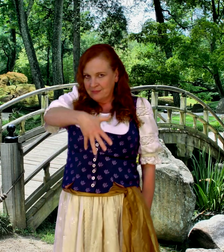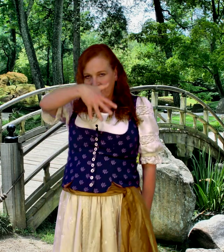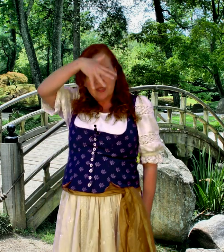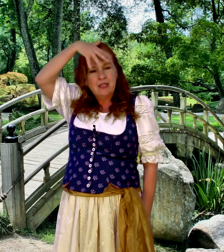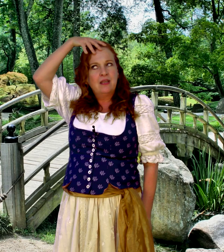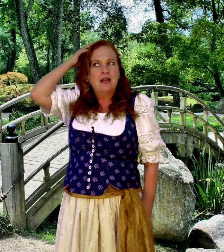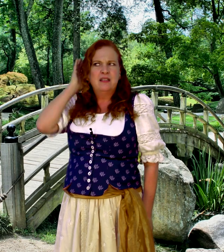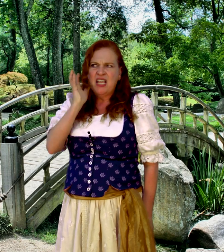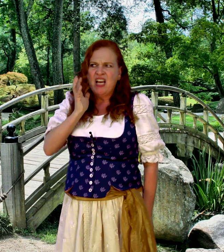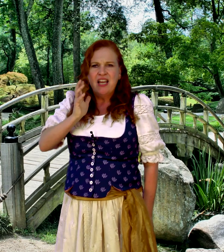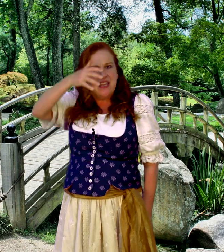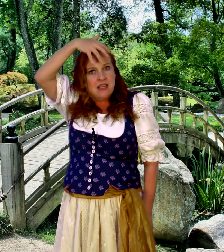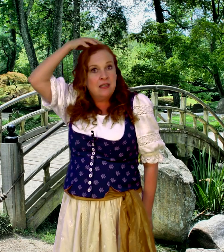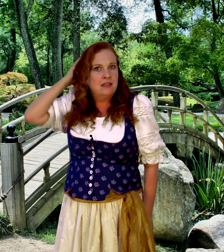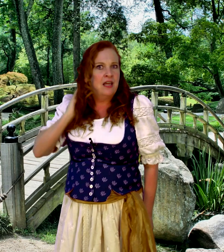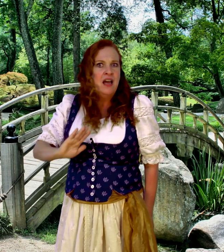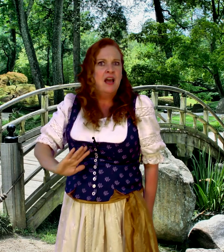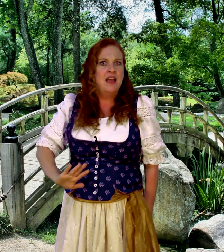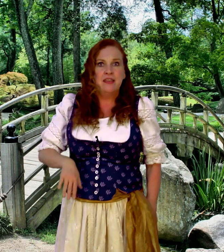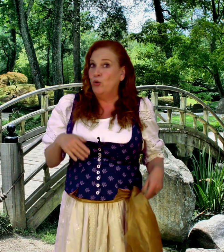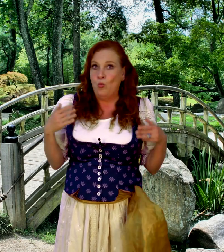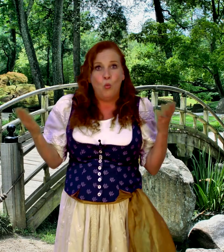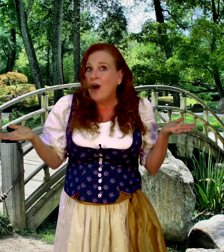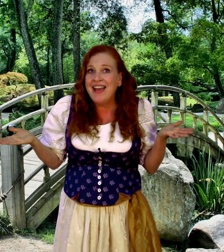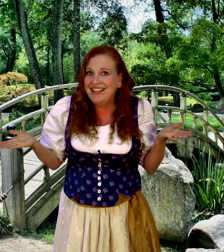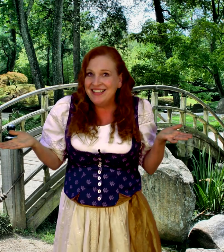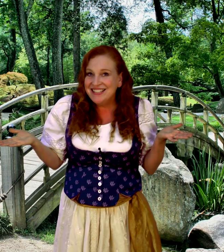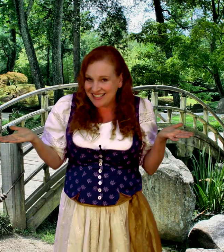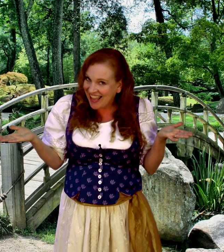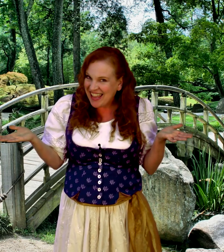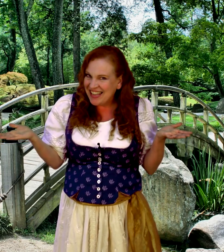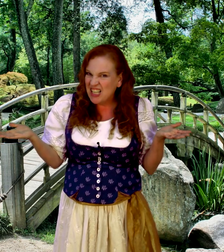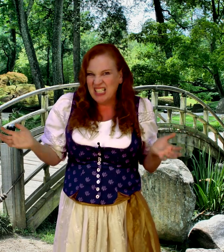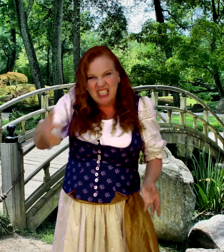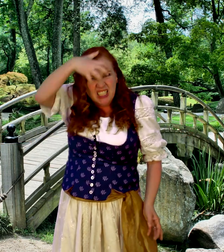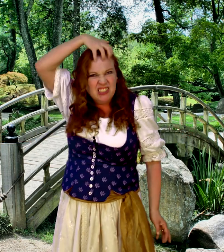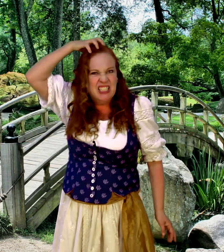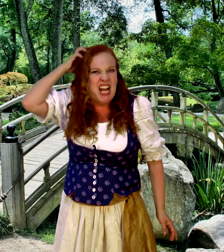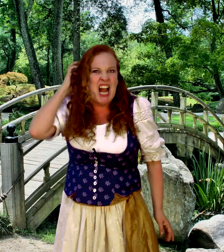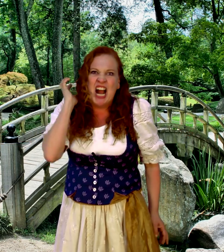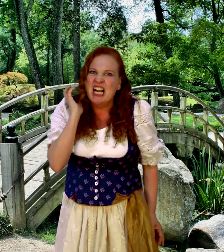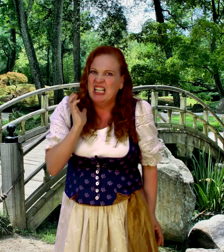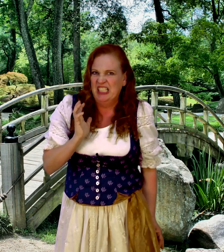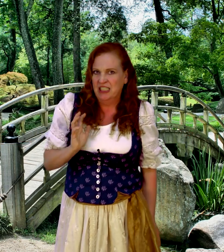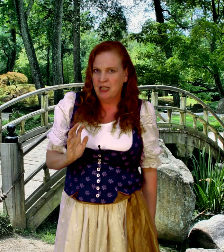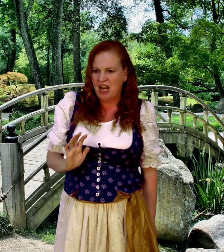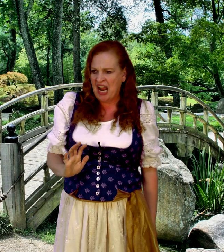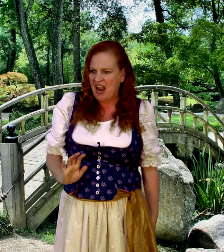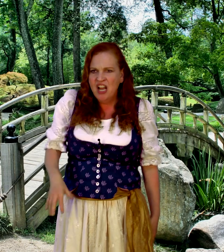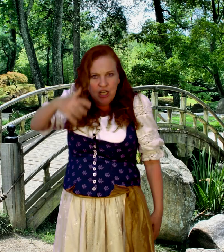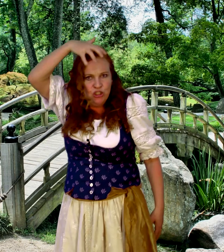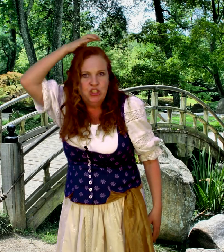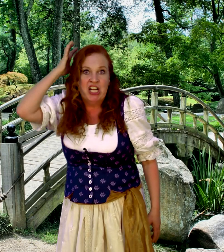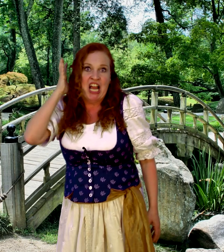Lion, lion, what do you say? Roar, roar